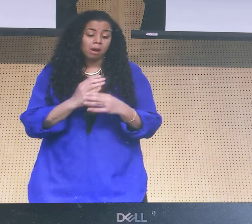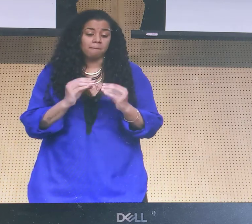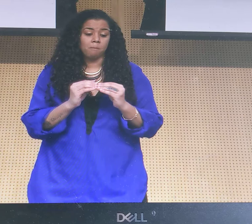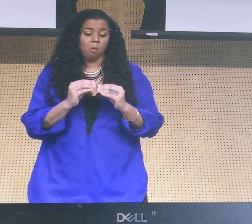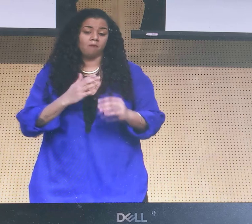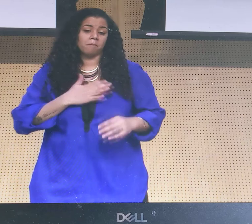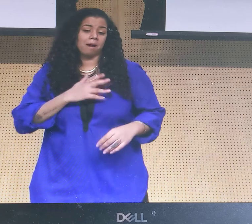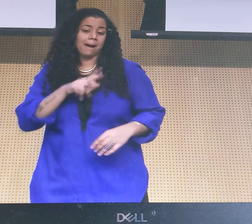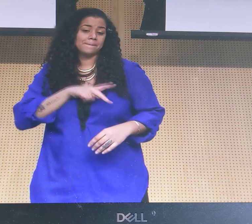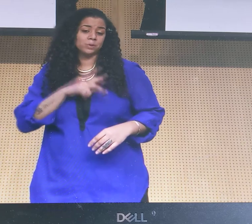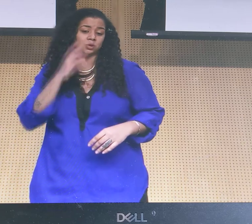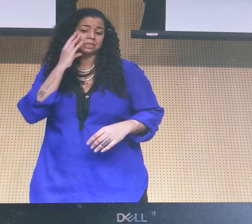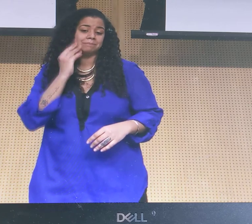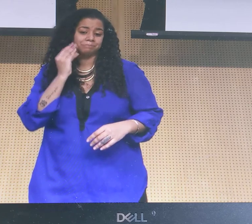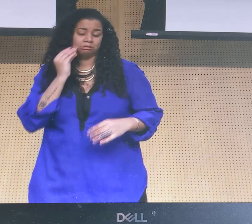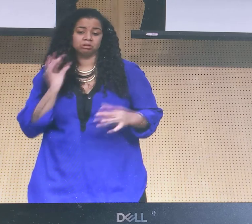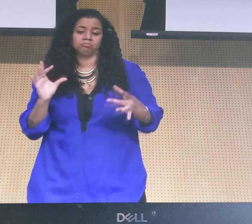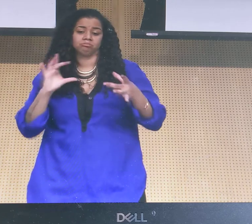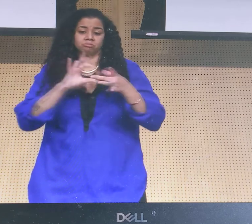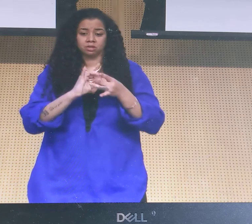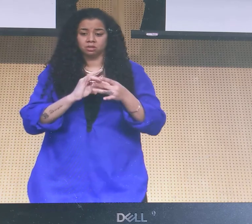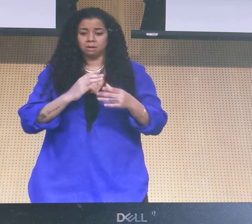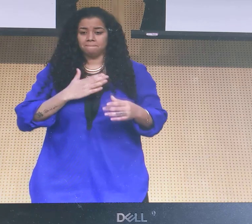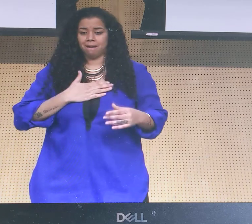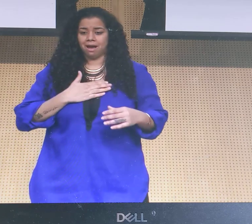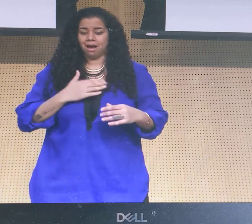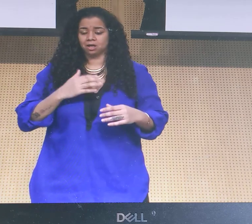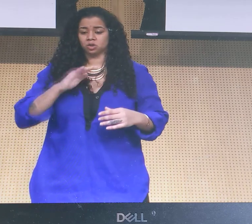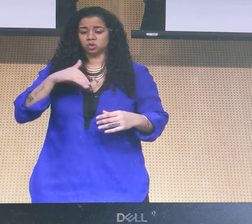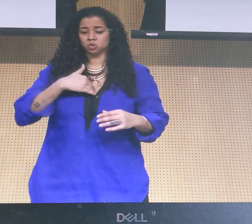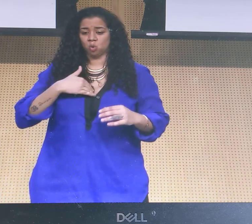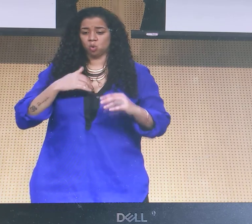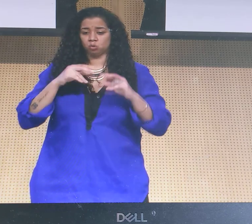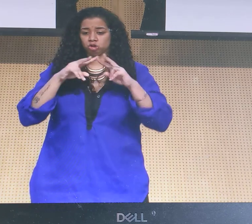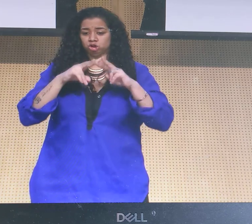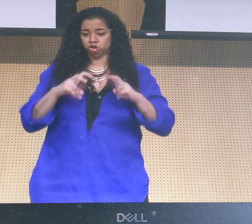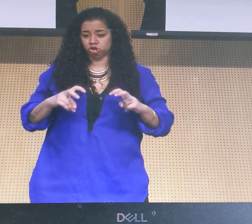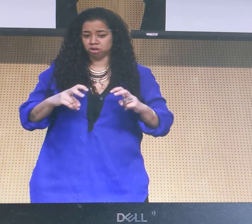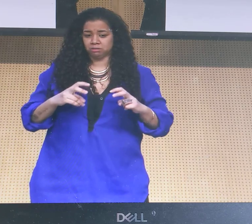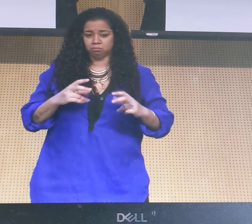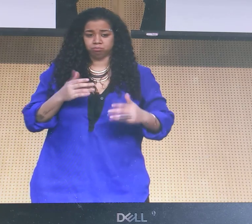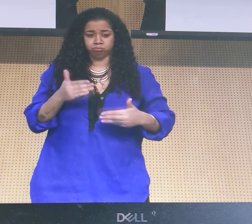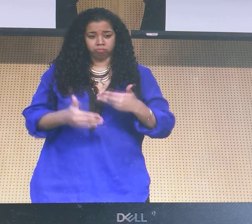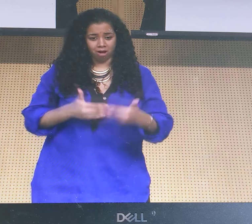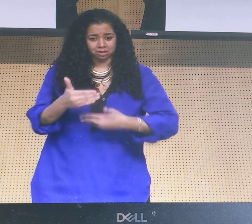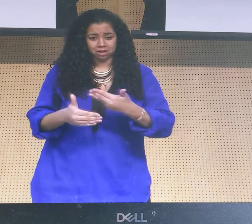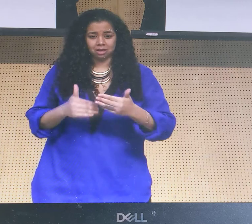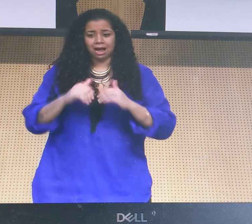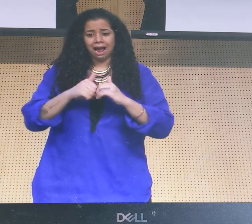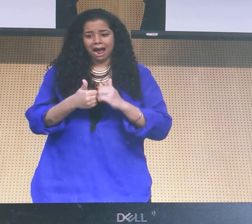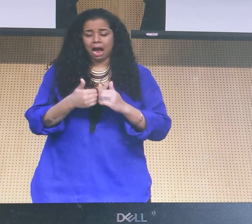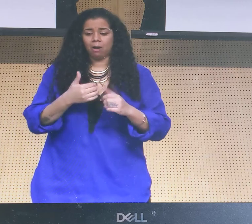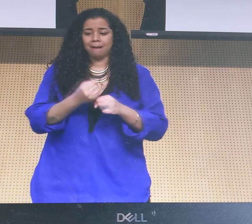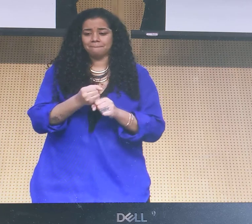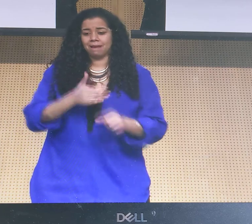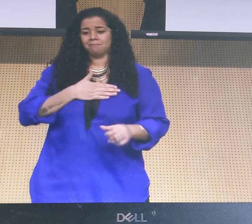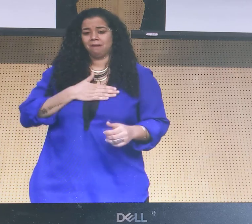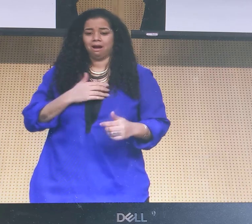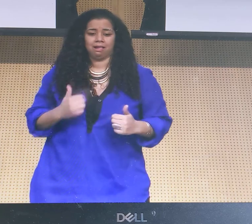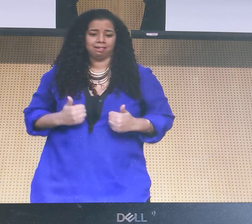So I'm going to share some more of my personal story connected to, related to soul searching and that process